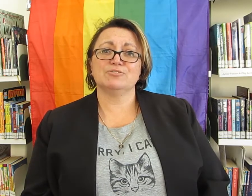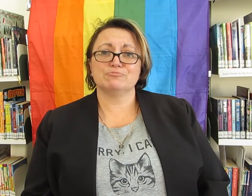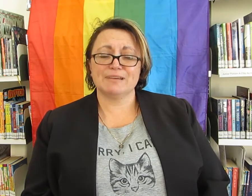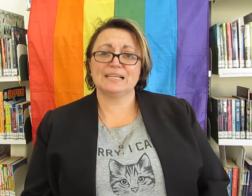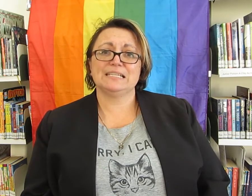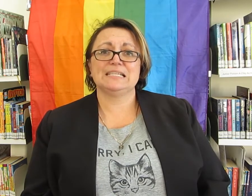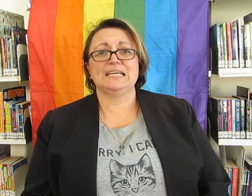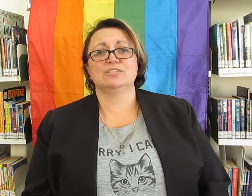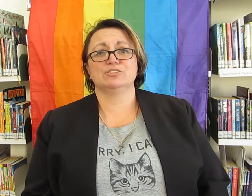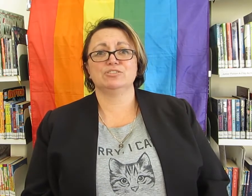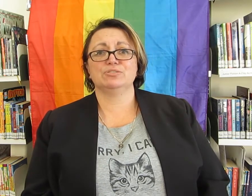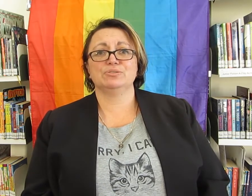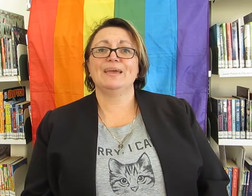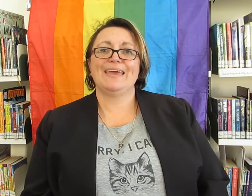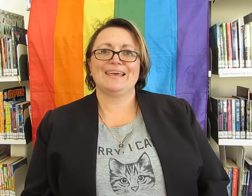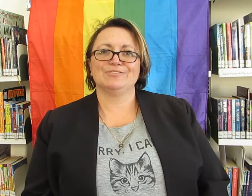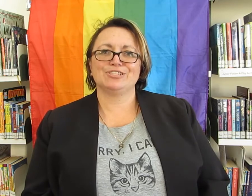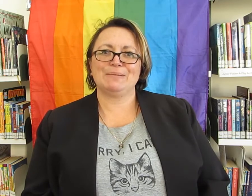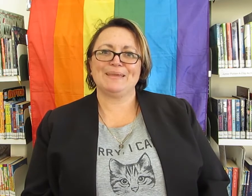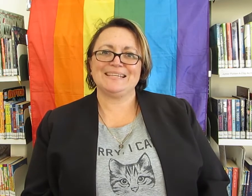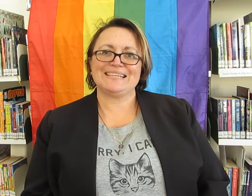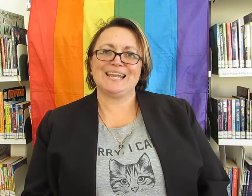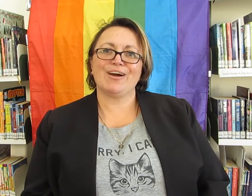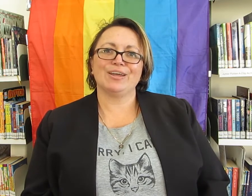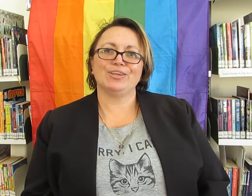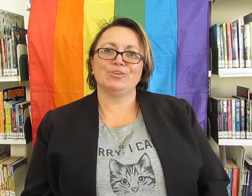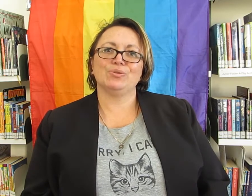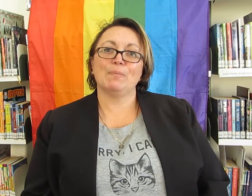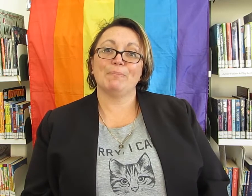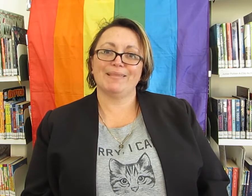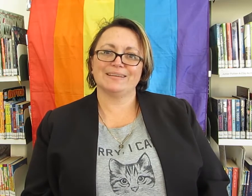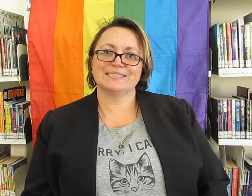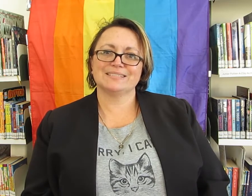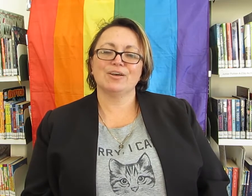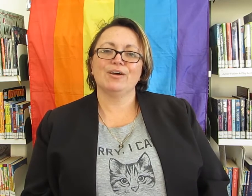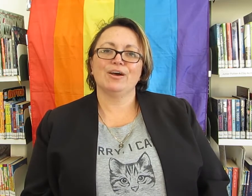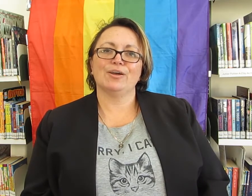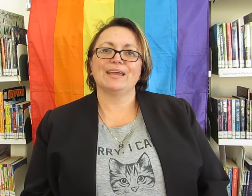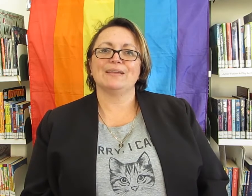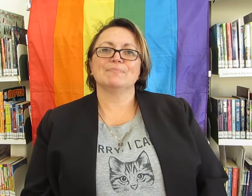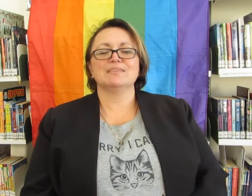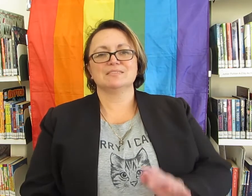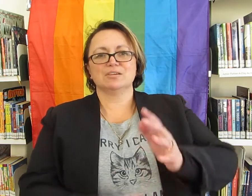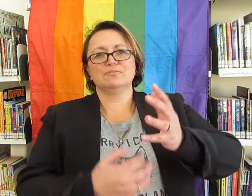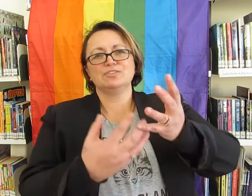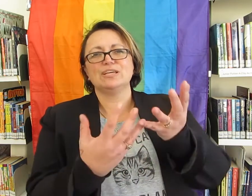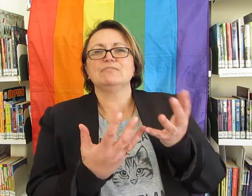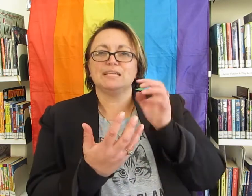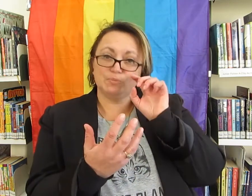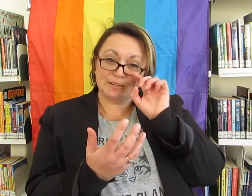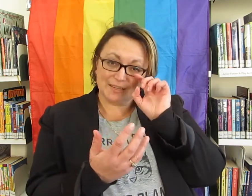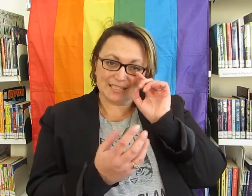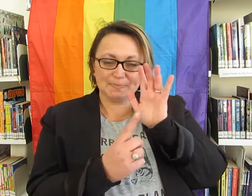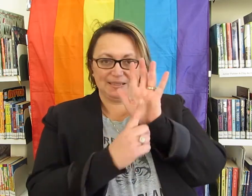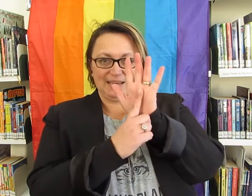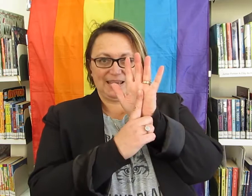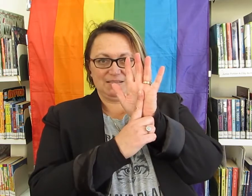directly connected to LGBTIQ plus. Okay, so generally we fingerspell it L